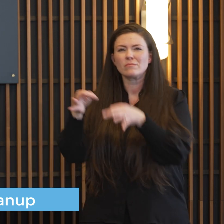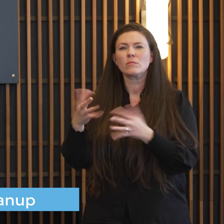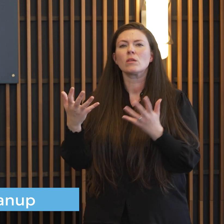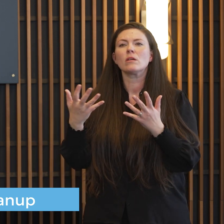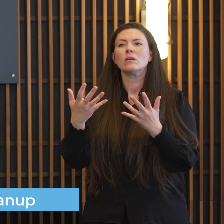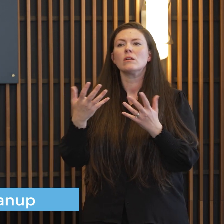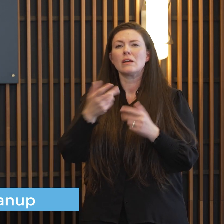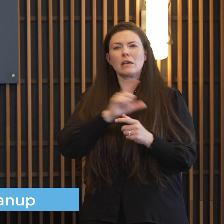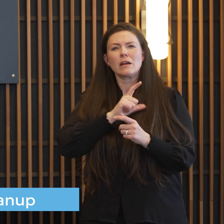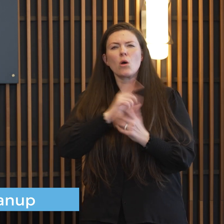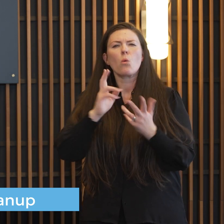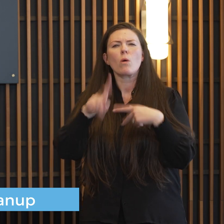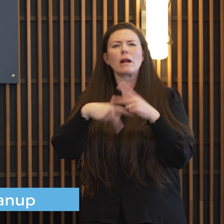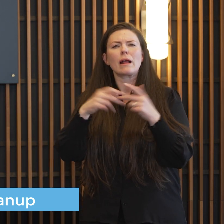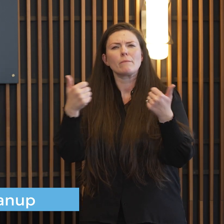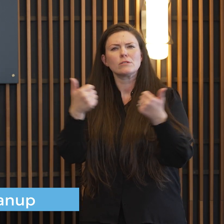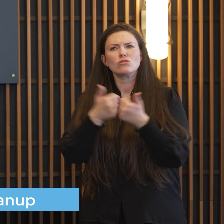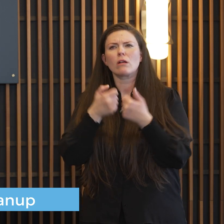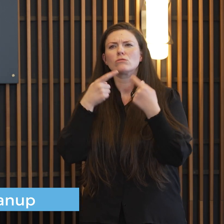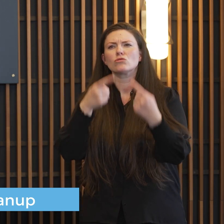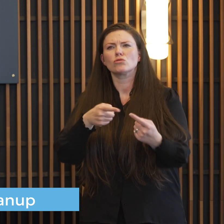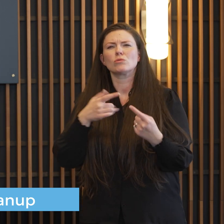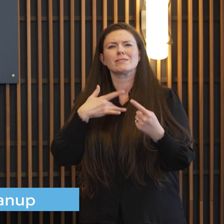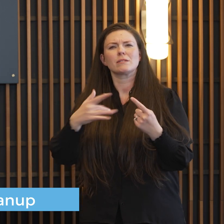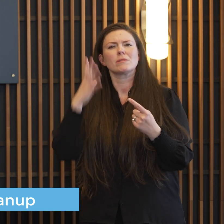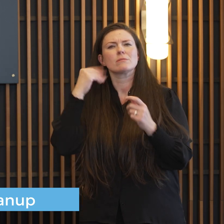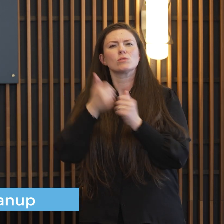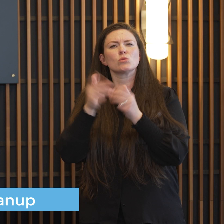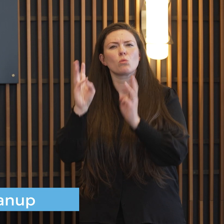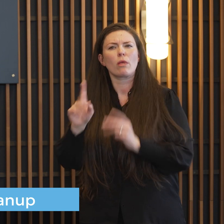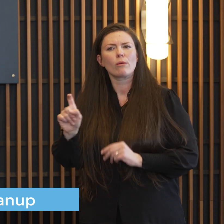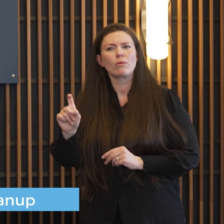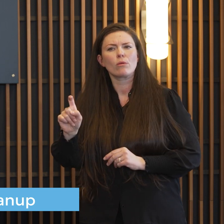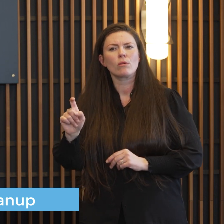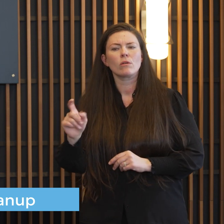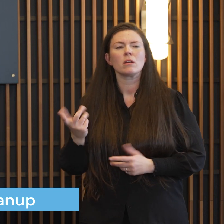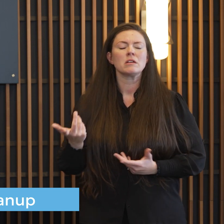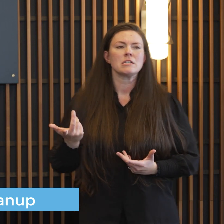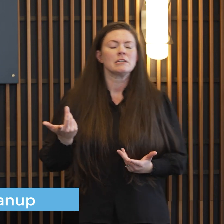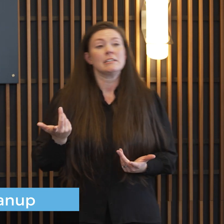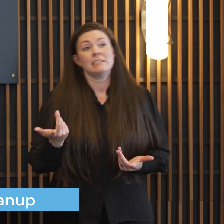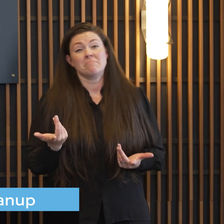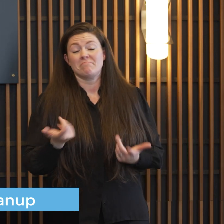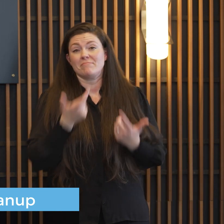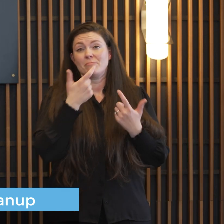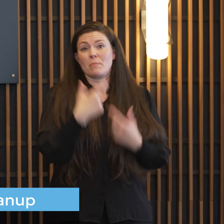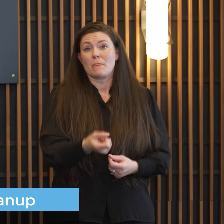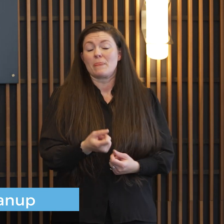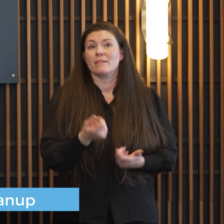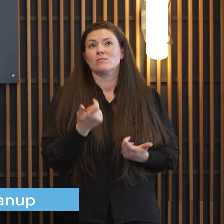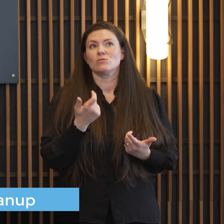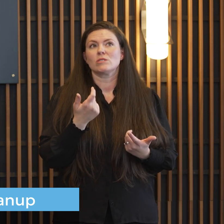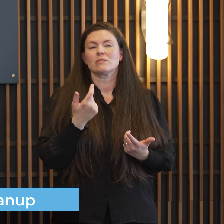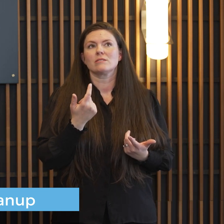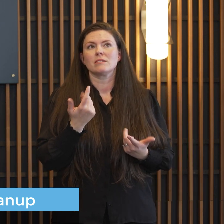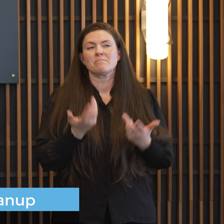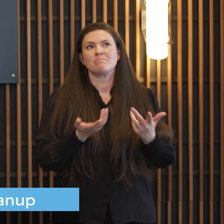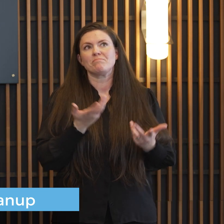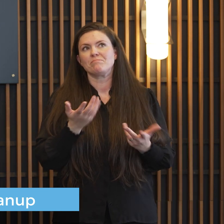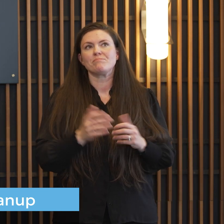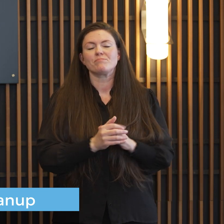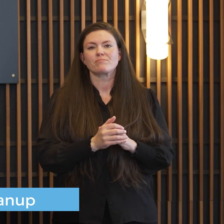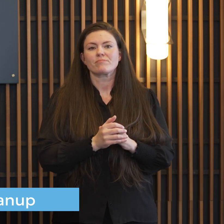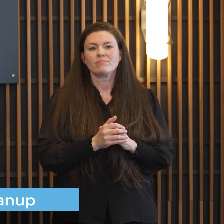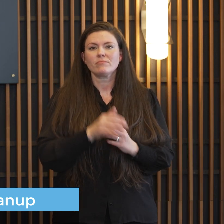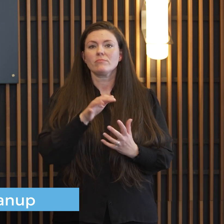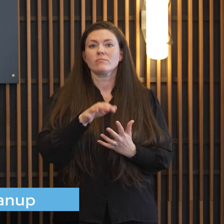it's it's it's a different it's interesting because we have to kind of look at um